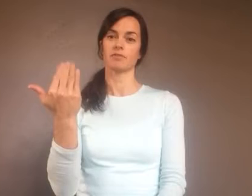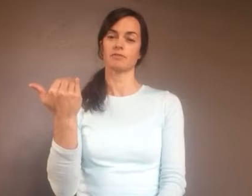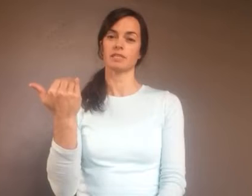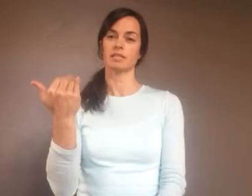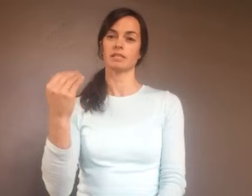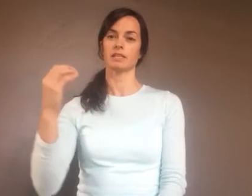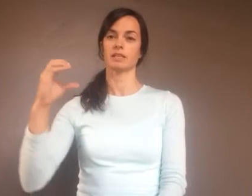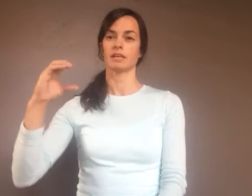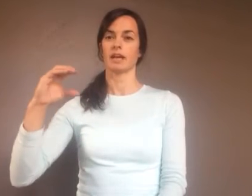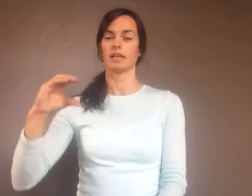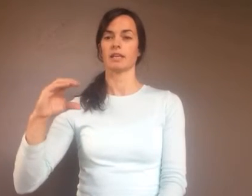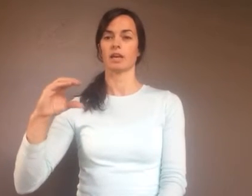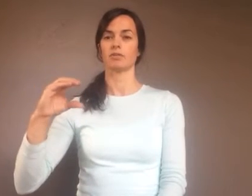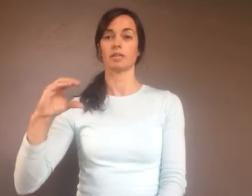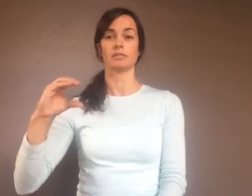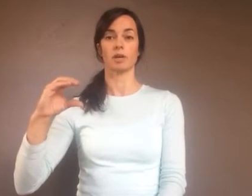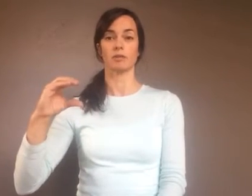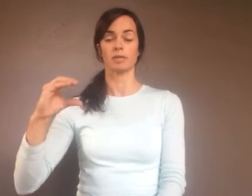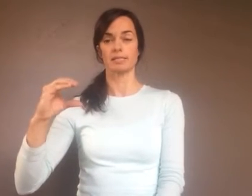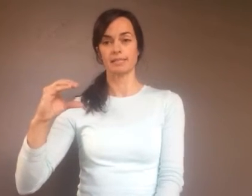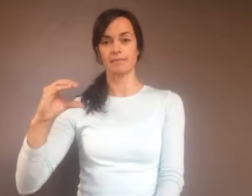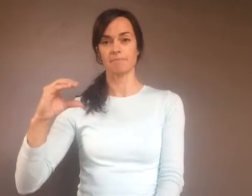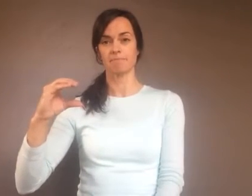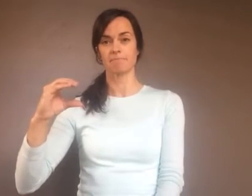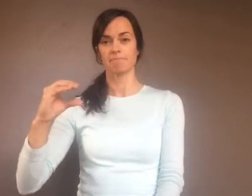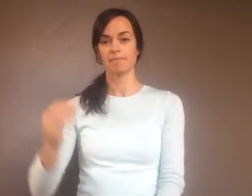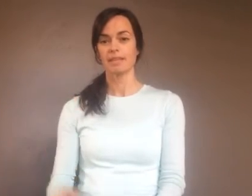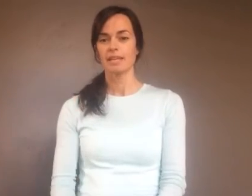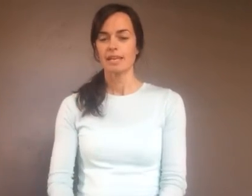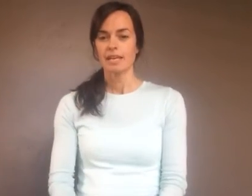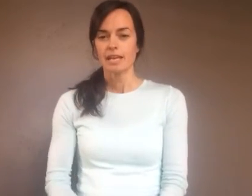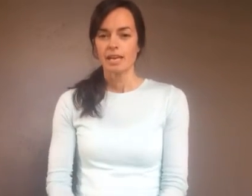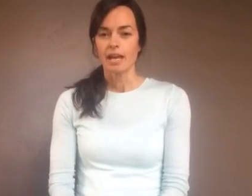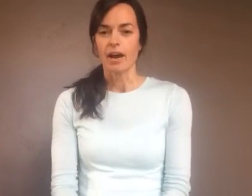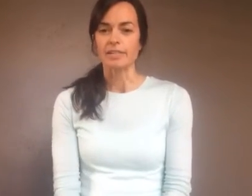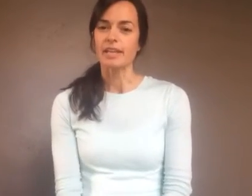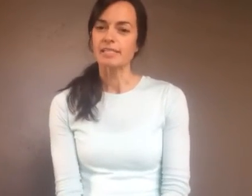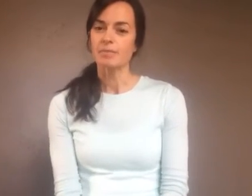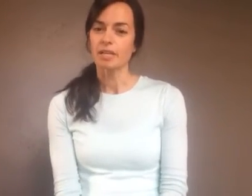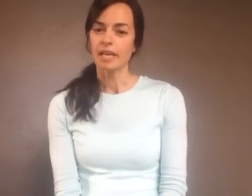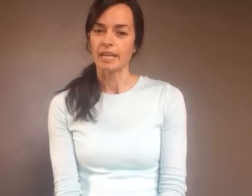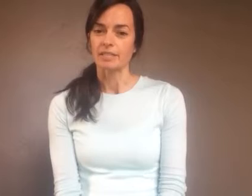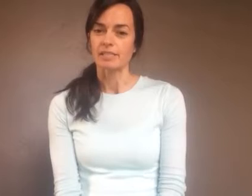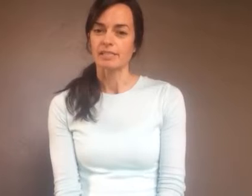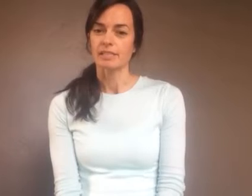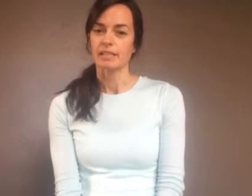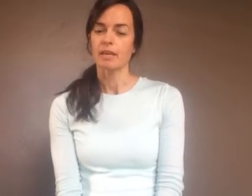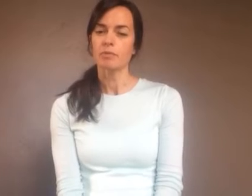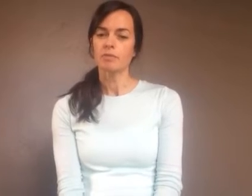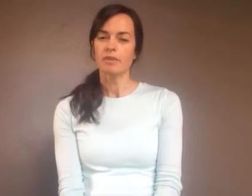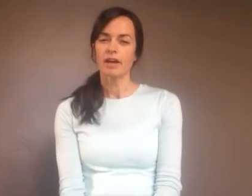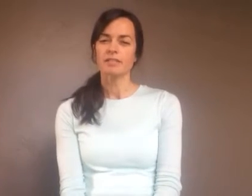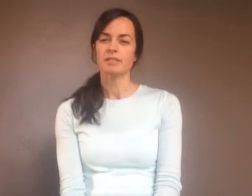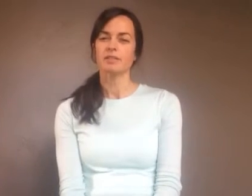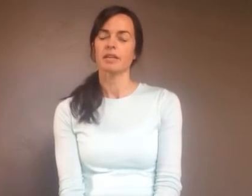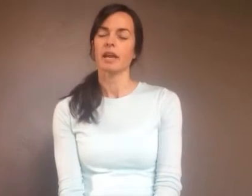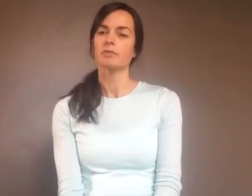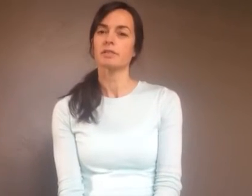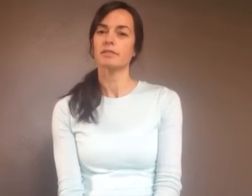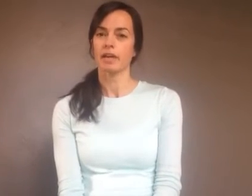15, and then 100 is marked with a C. All so that's the Middle Ages. Then we move on to the Council of